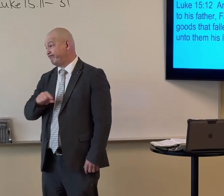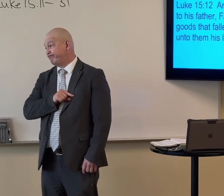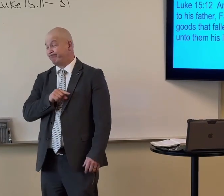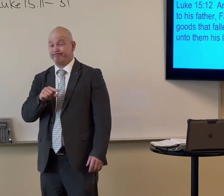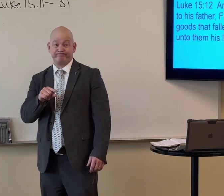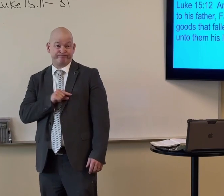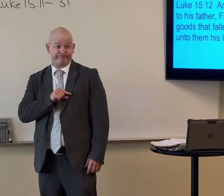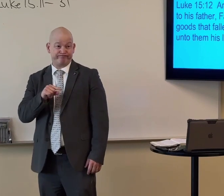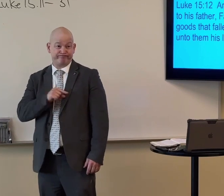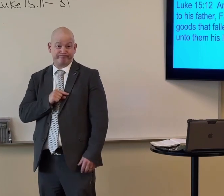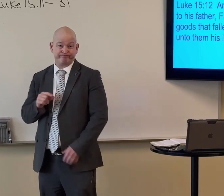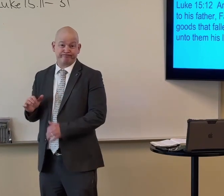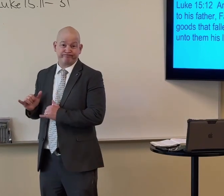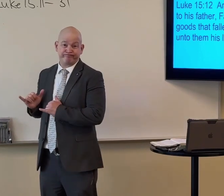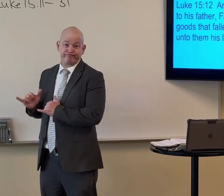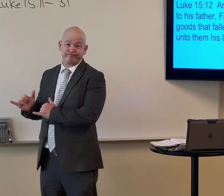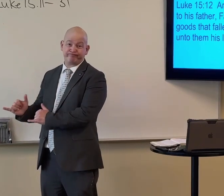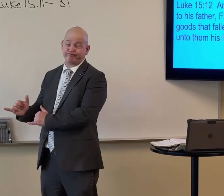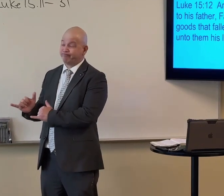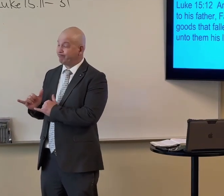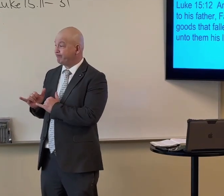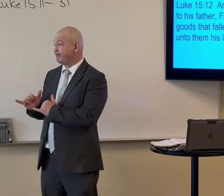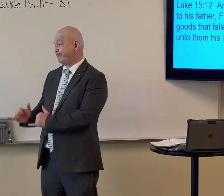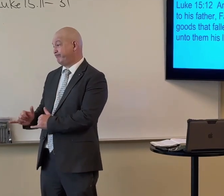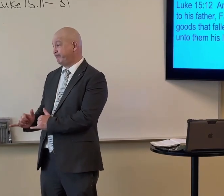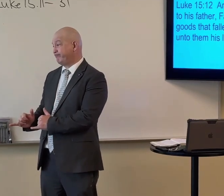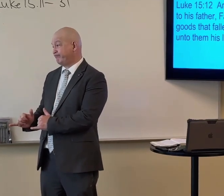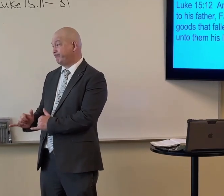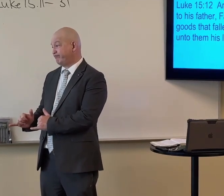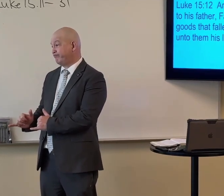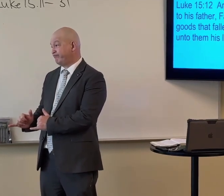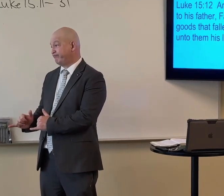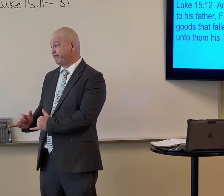We're all guilty of it. We're just like that younger son.